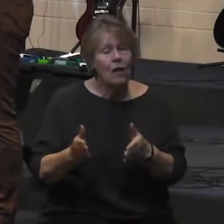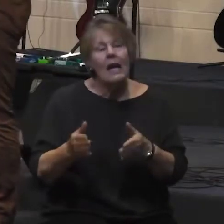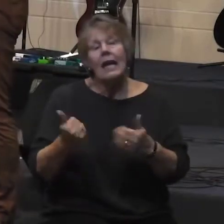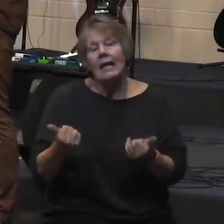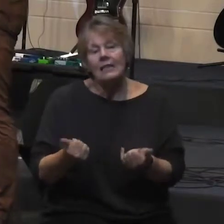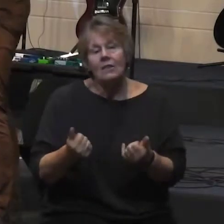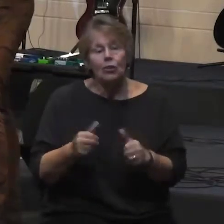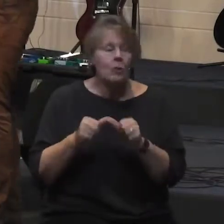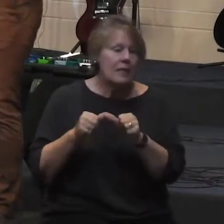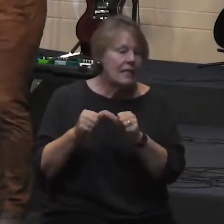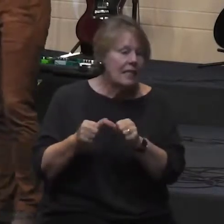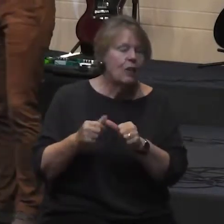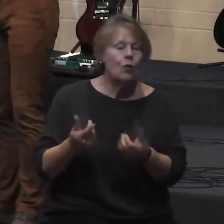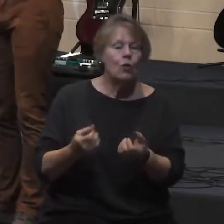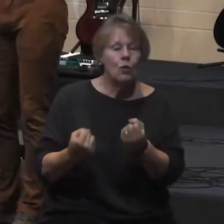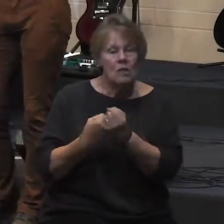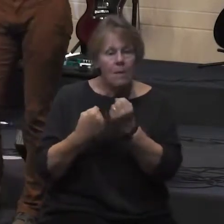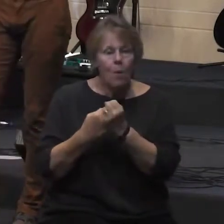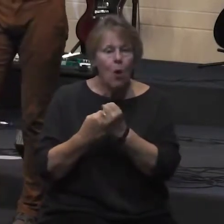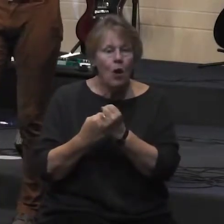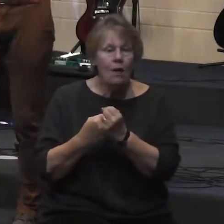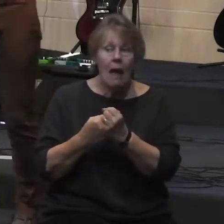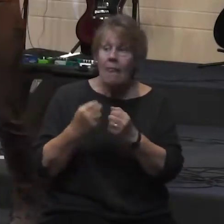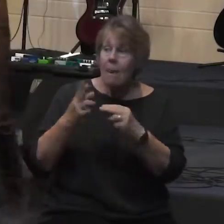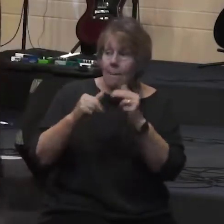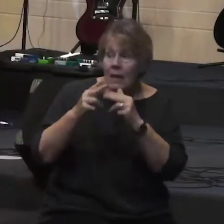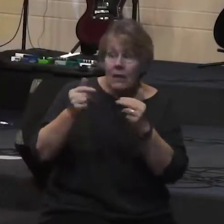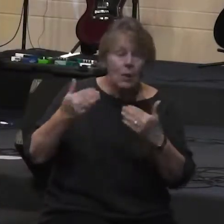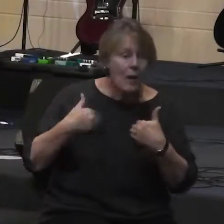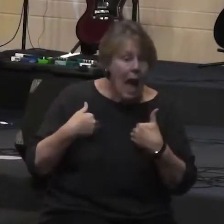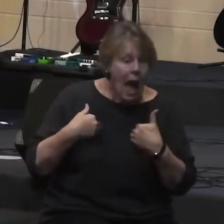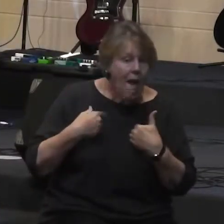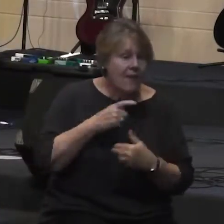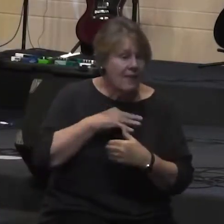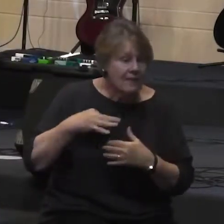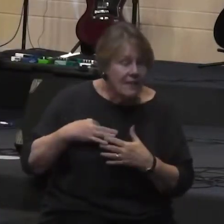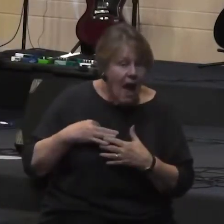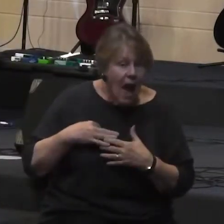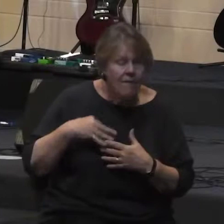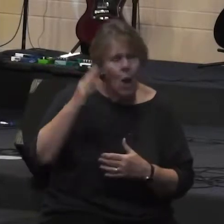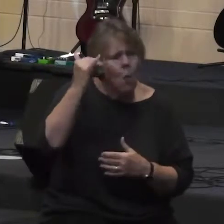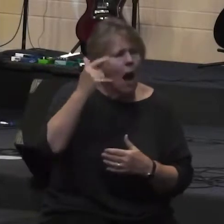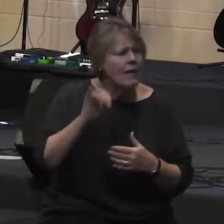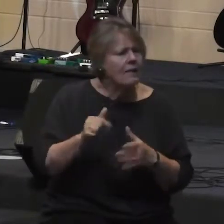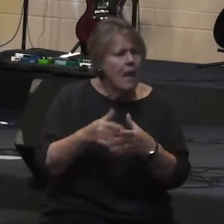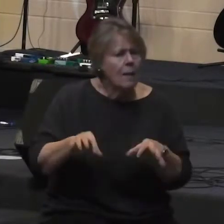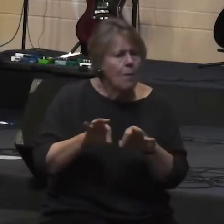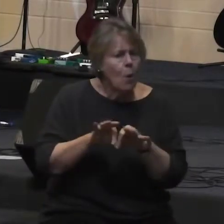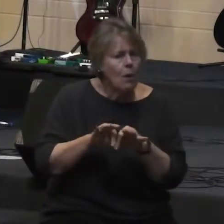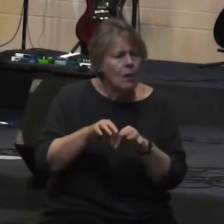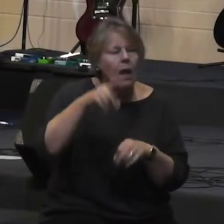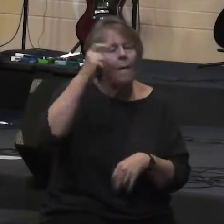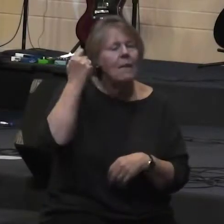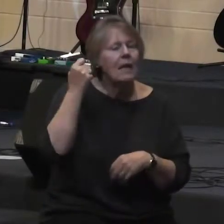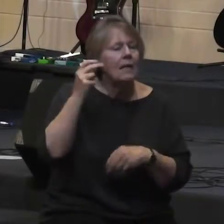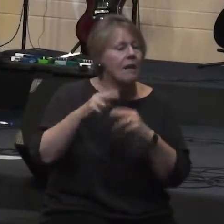and the staff that we pay as a church and why does that matter because as a staff and with our building our purpose